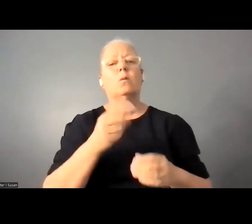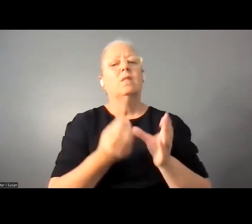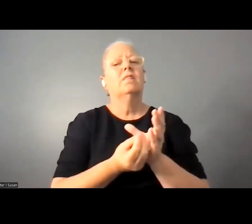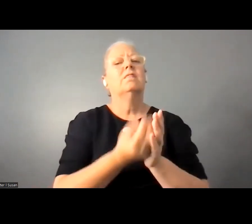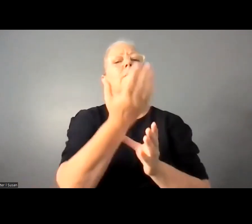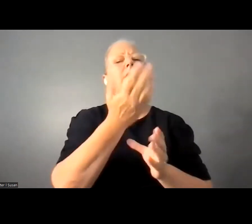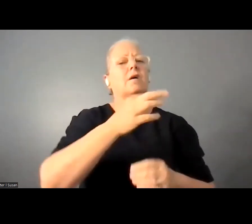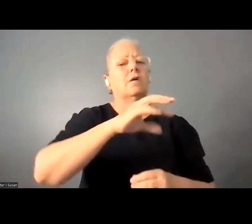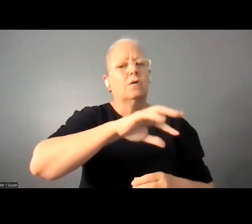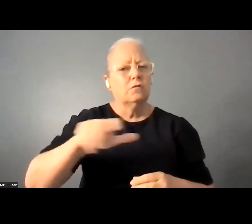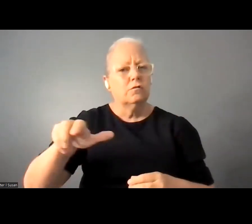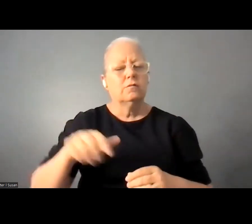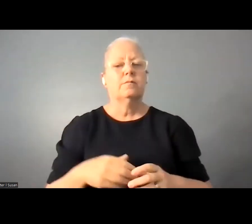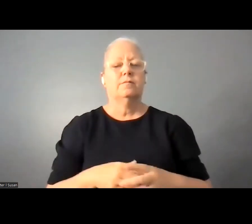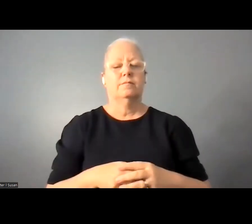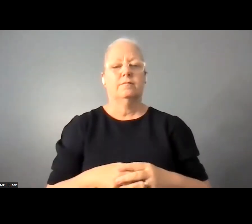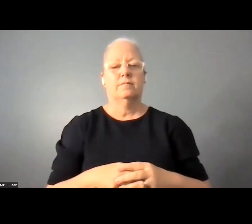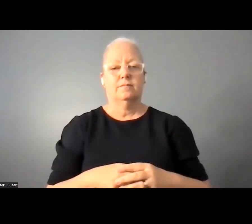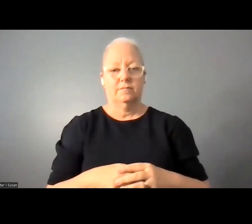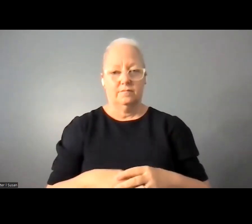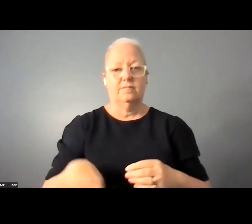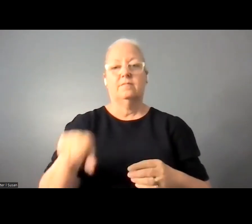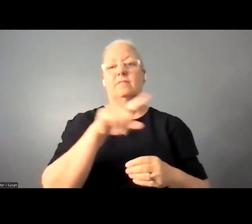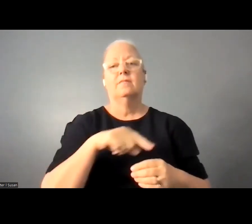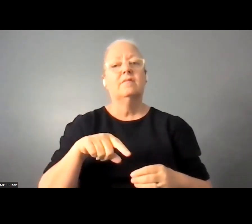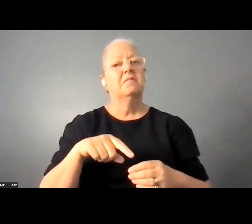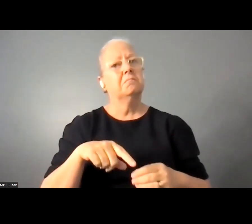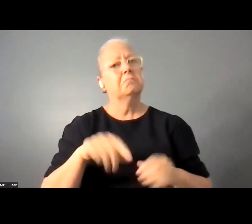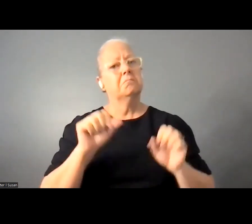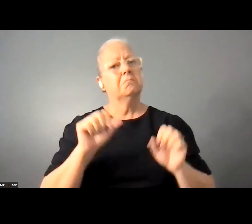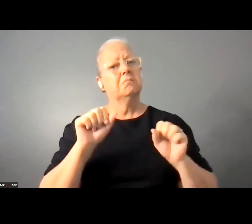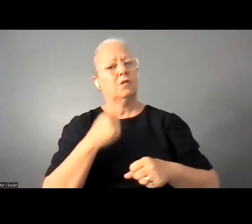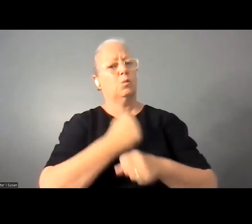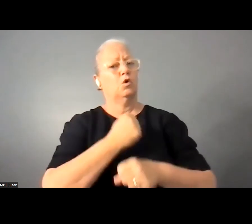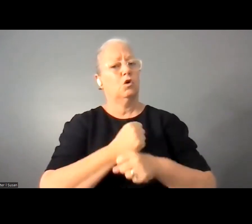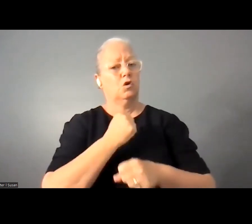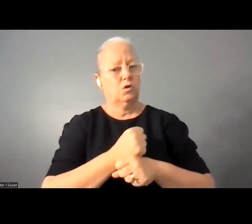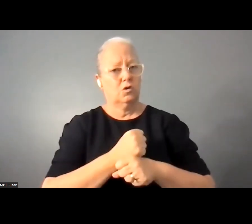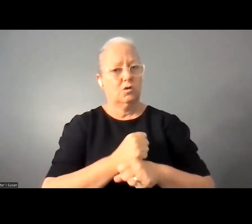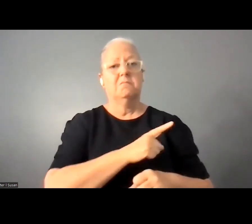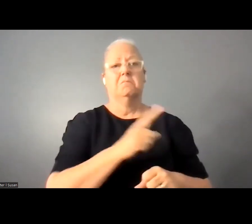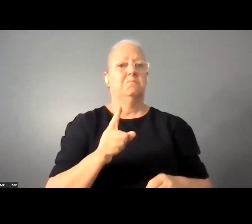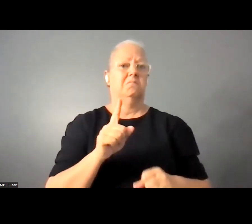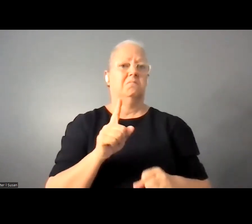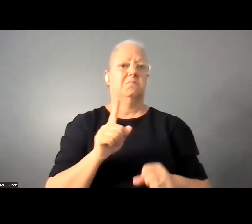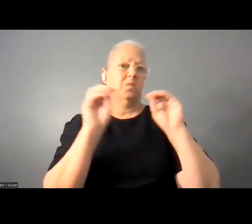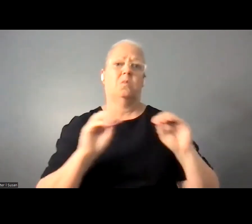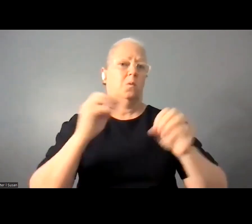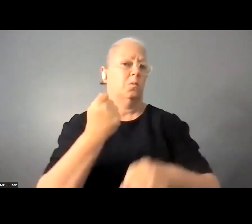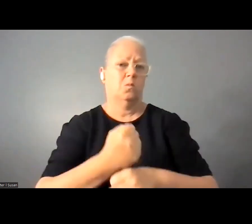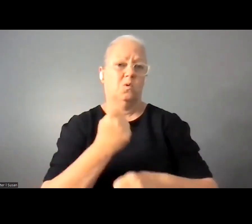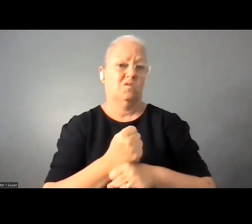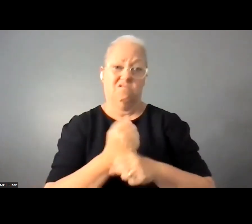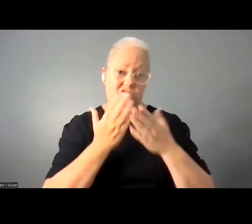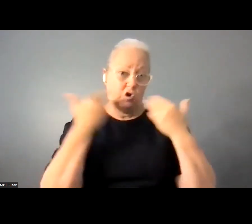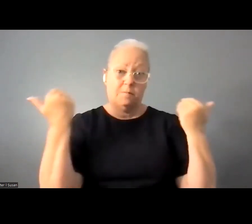and are of working age are unemployed 80 to